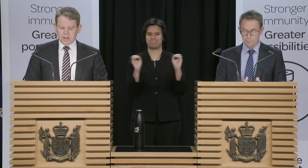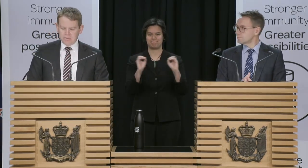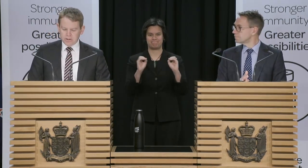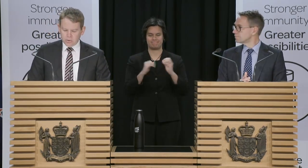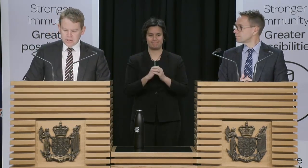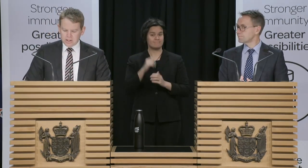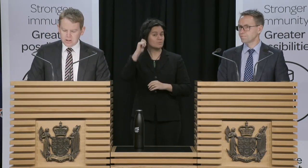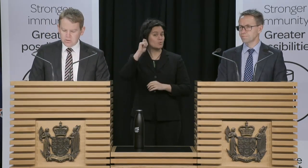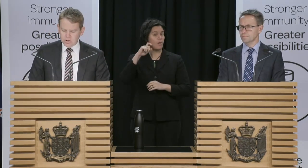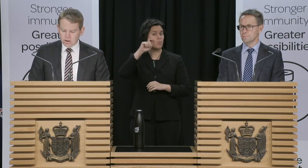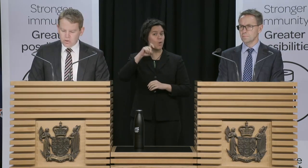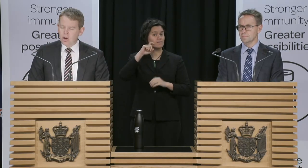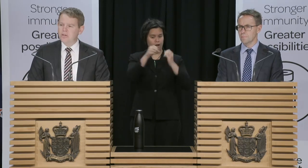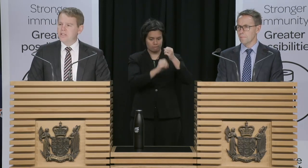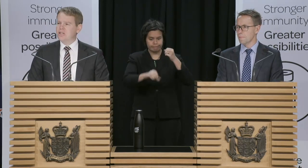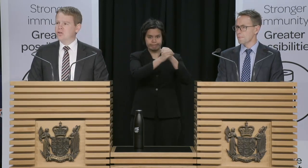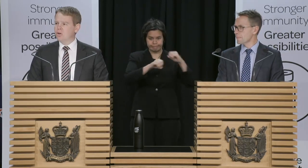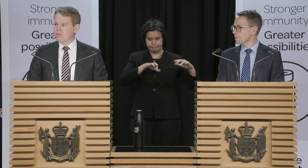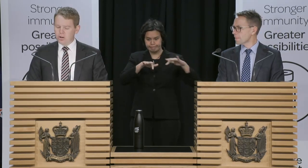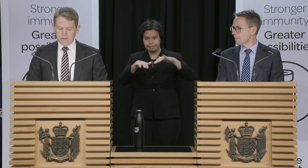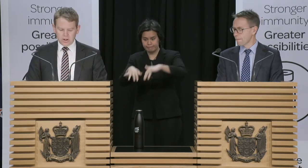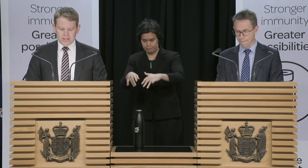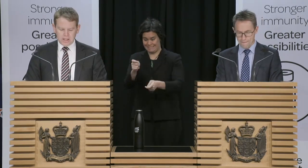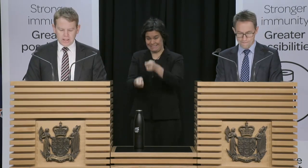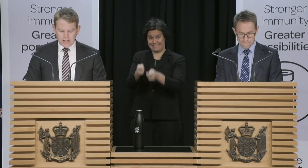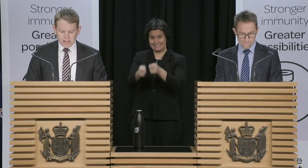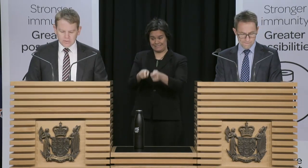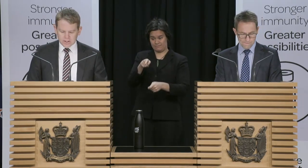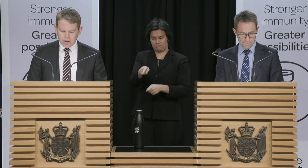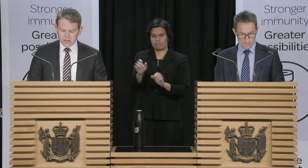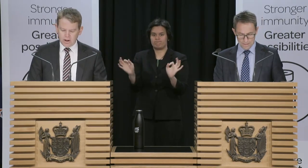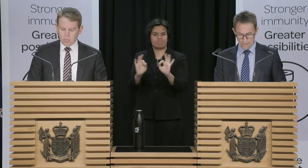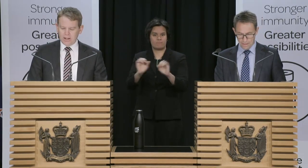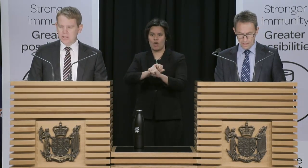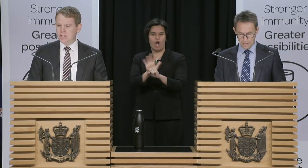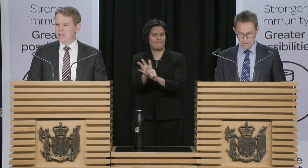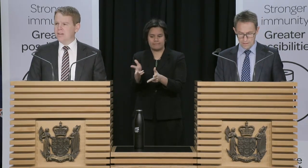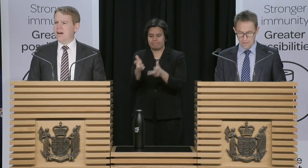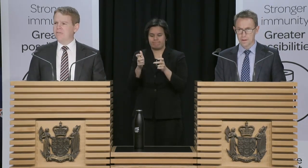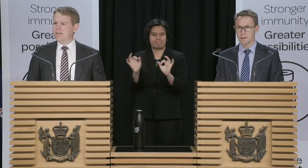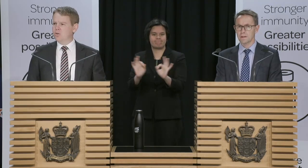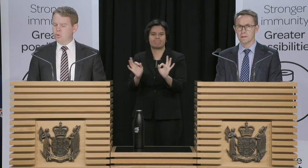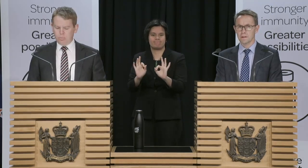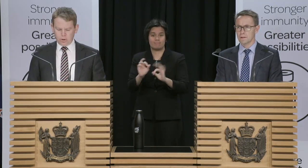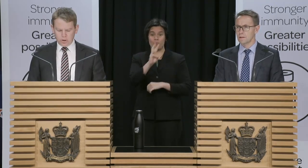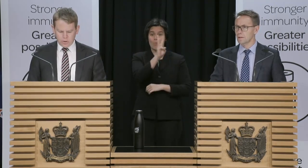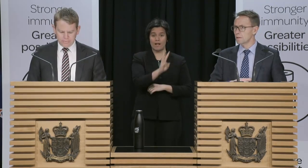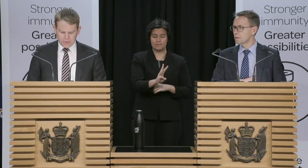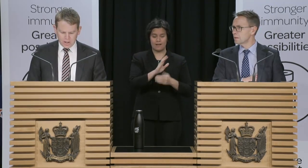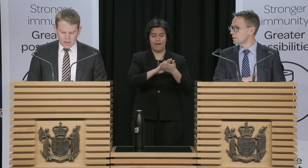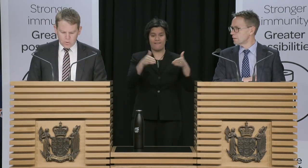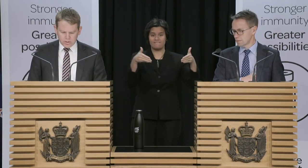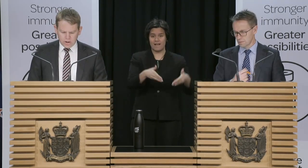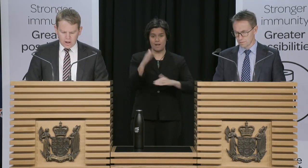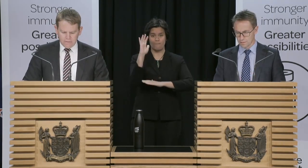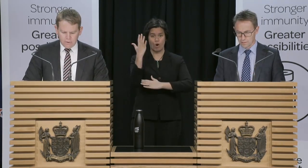Wastewater results continue to show no detection of COVID-19 at any of the sites around Wellington, the Hutt Valley or Porirua.